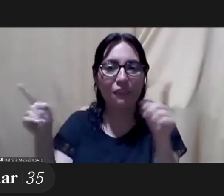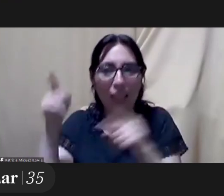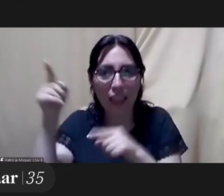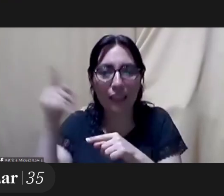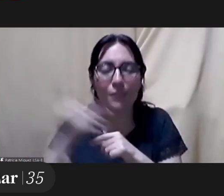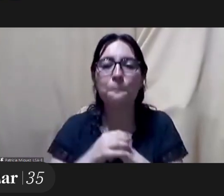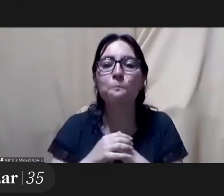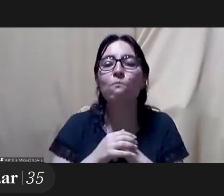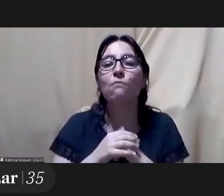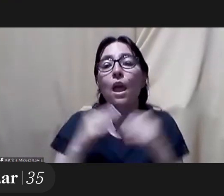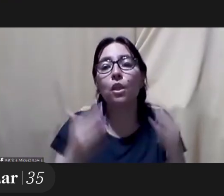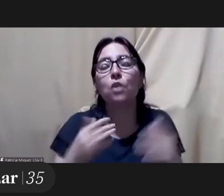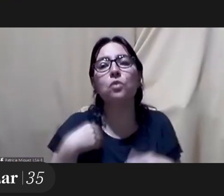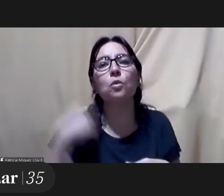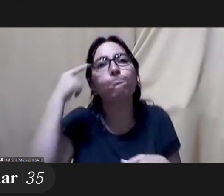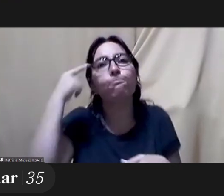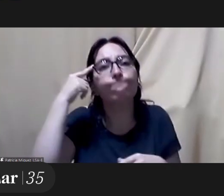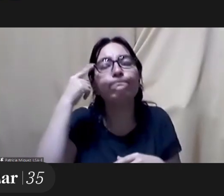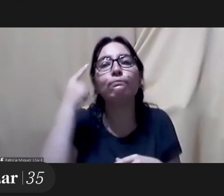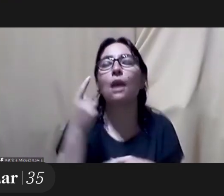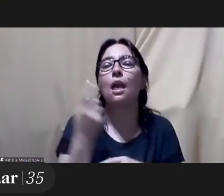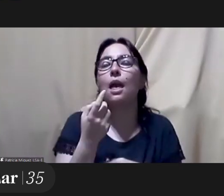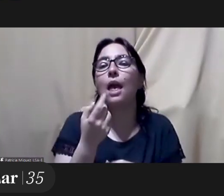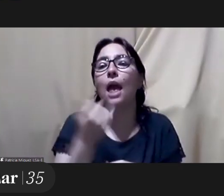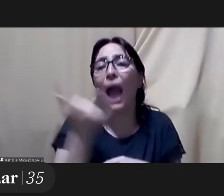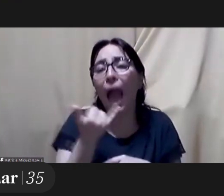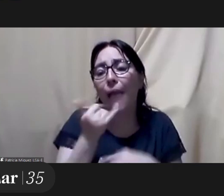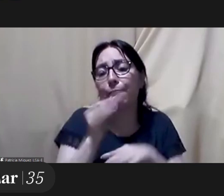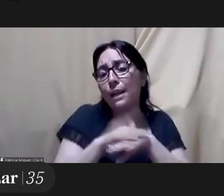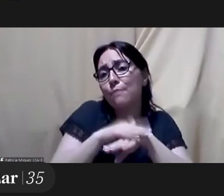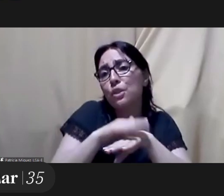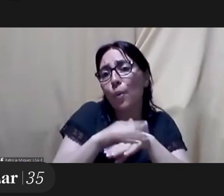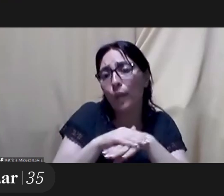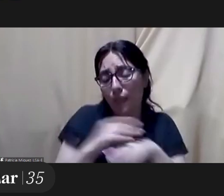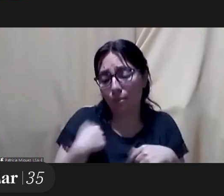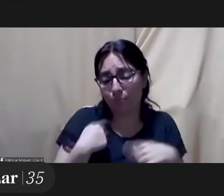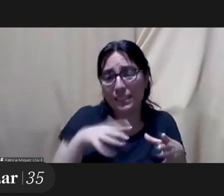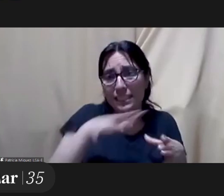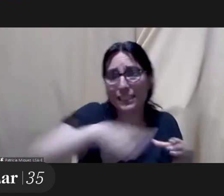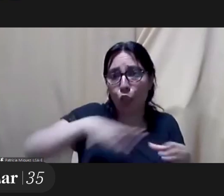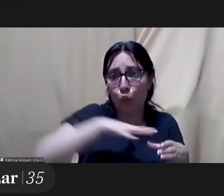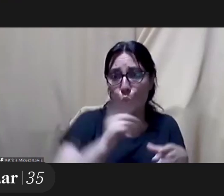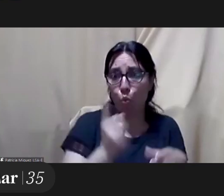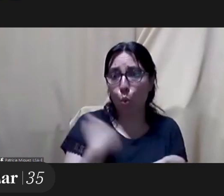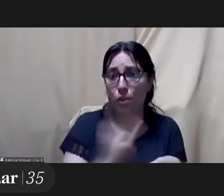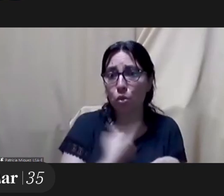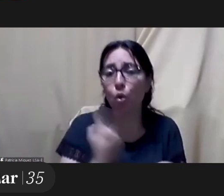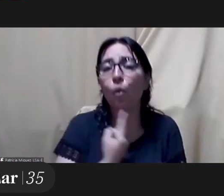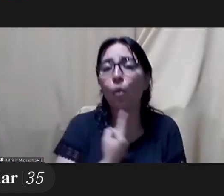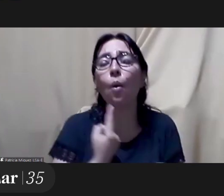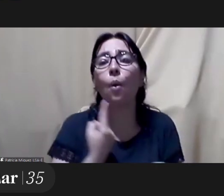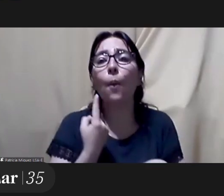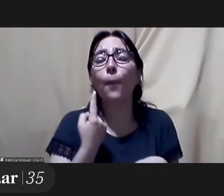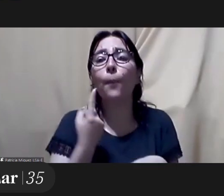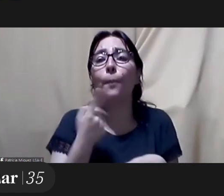idea of having cross-cutting policies as well for the entire country i believe there's also a great deal of responsibility for our sector